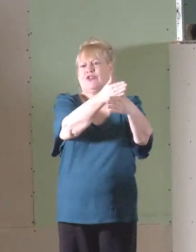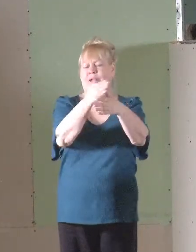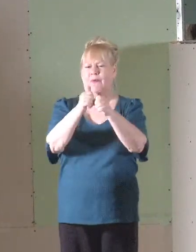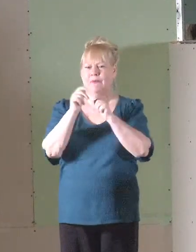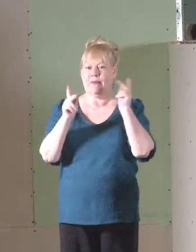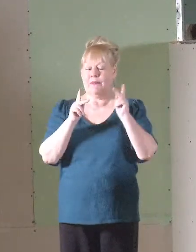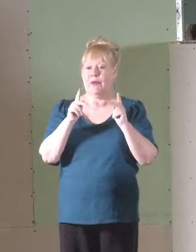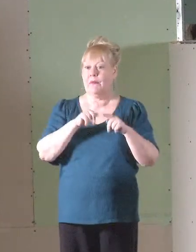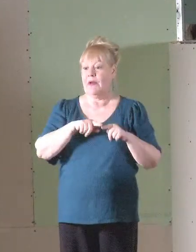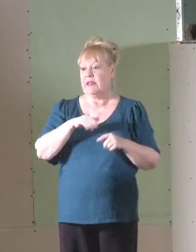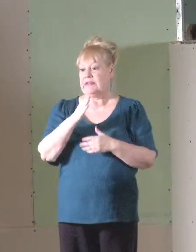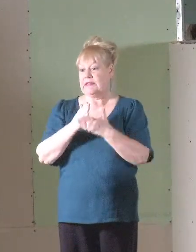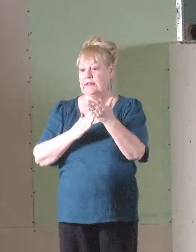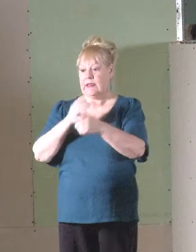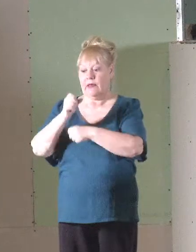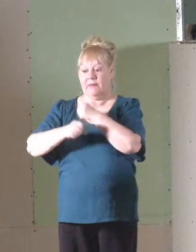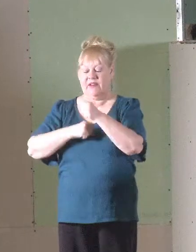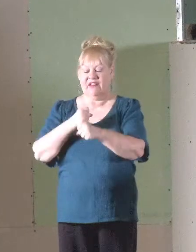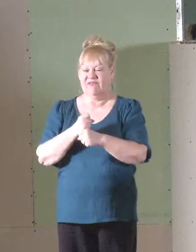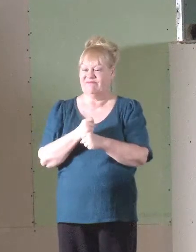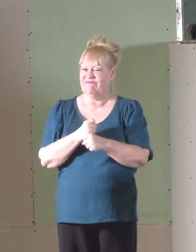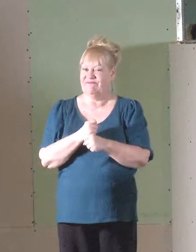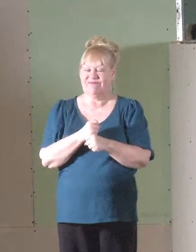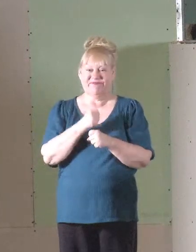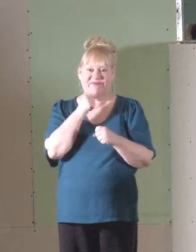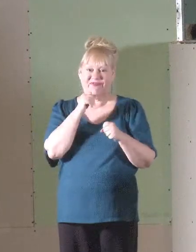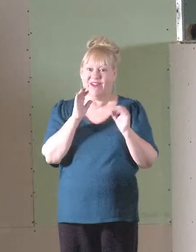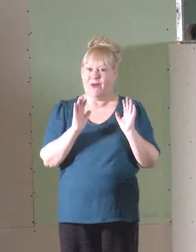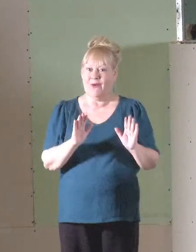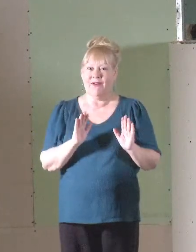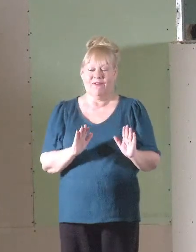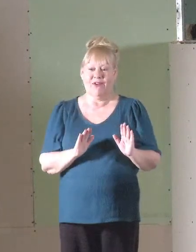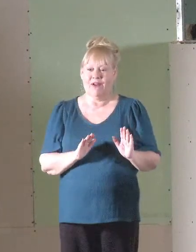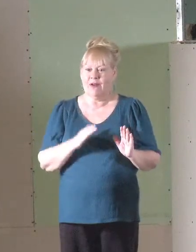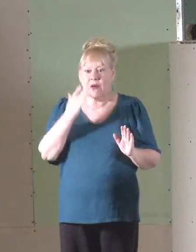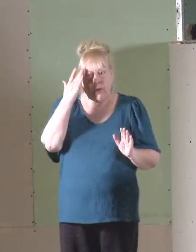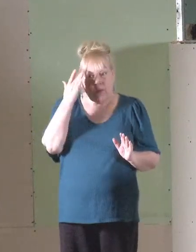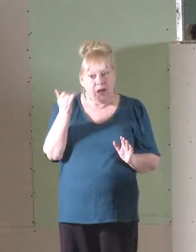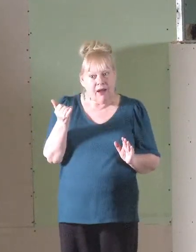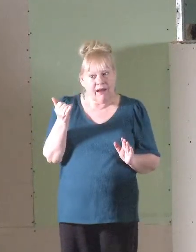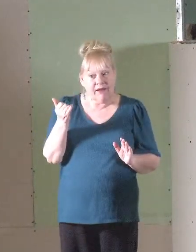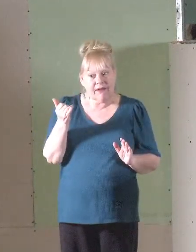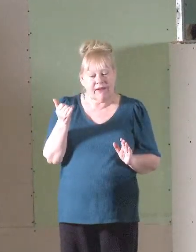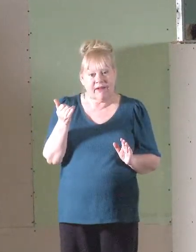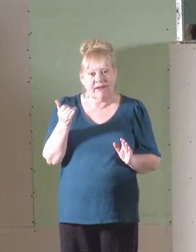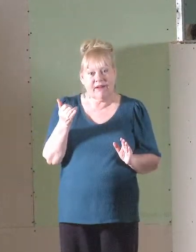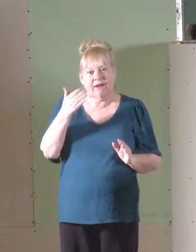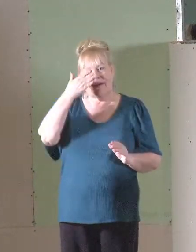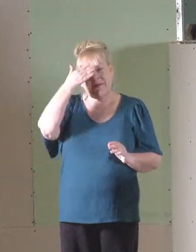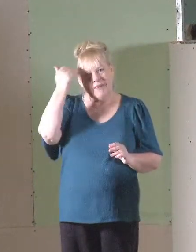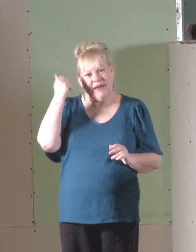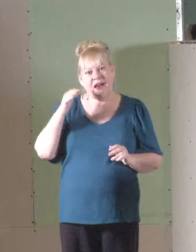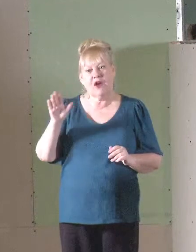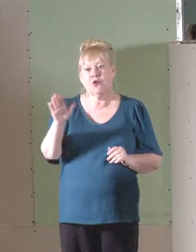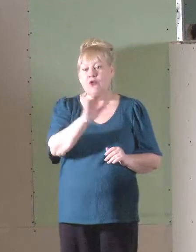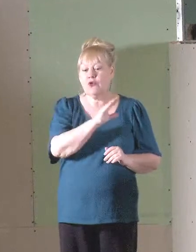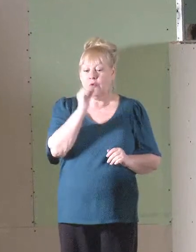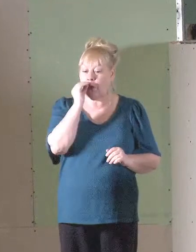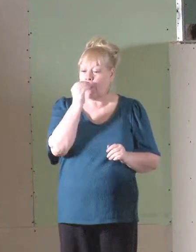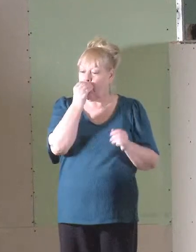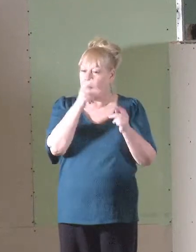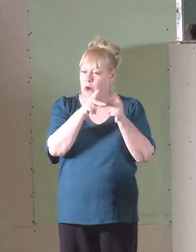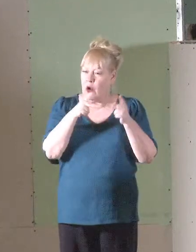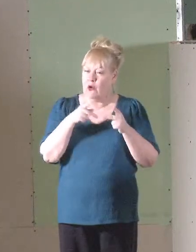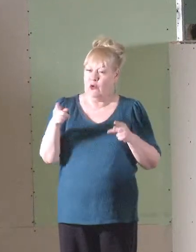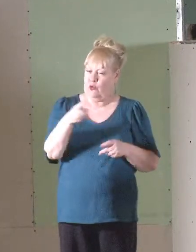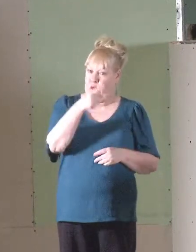And yet other years, not so much. Why? Because your garden, as much